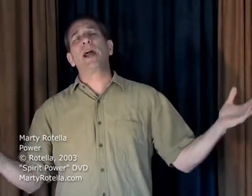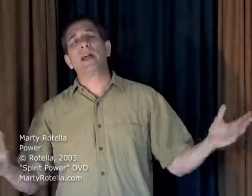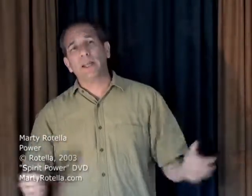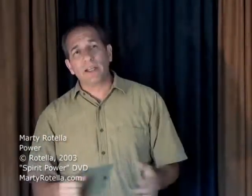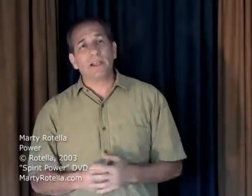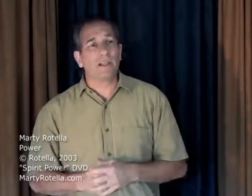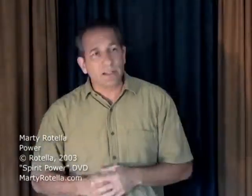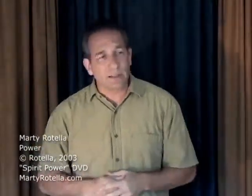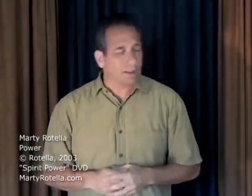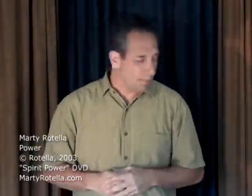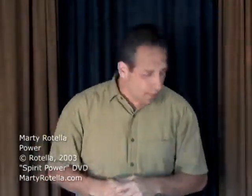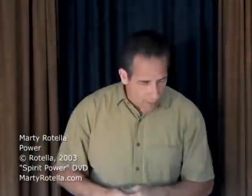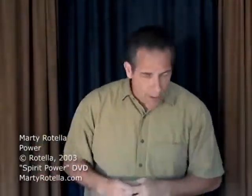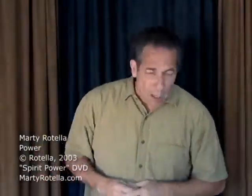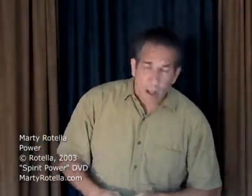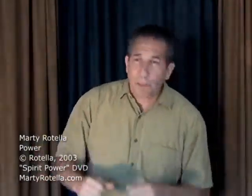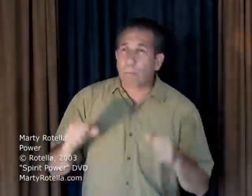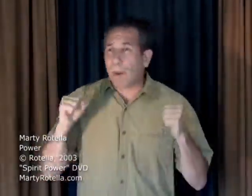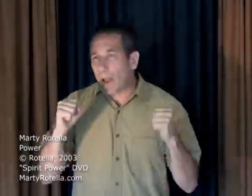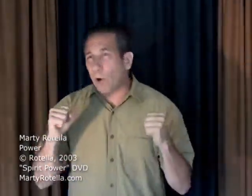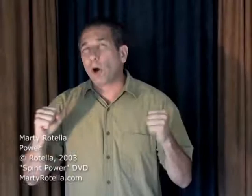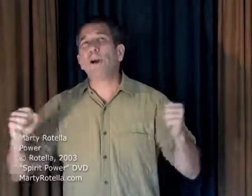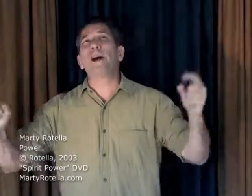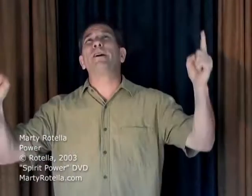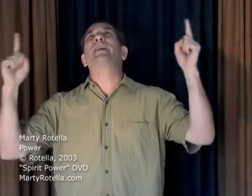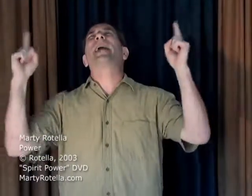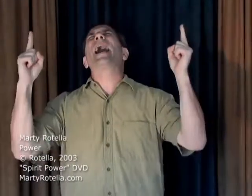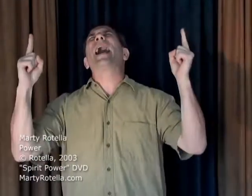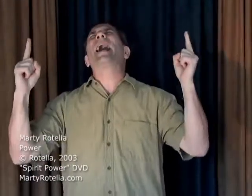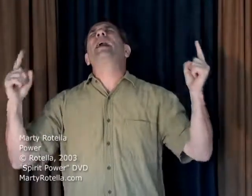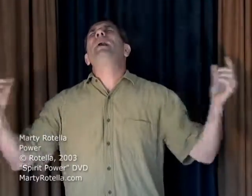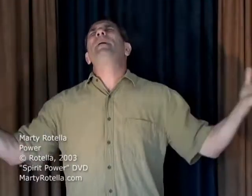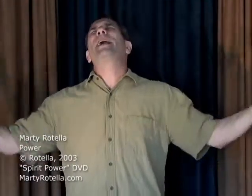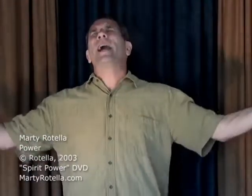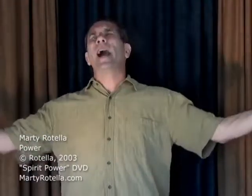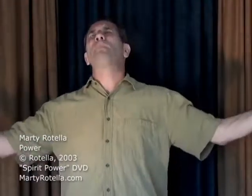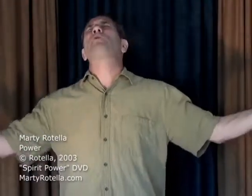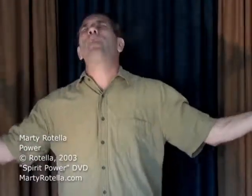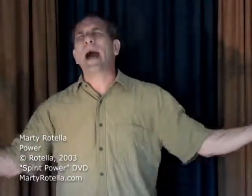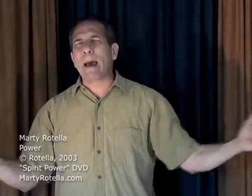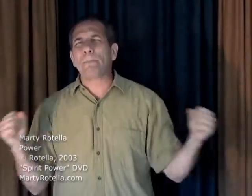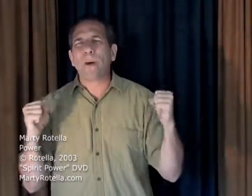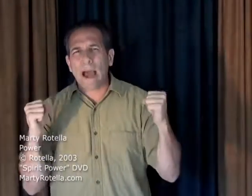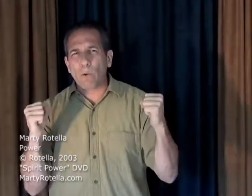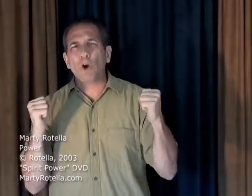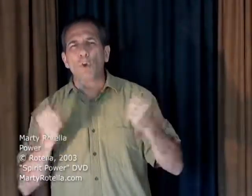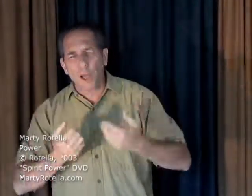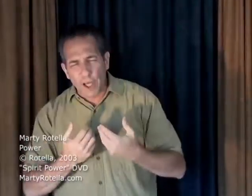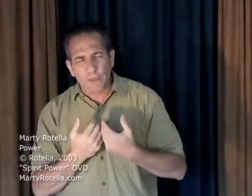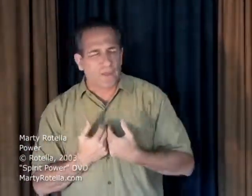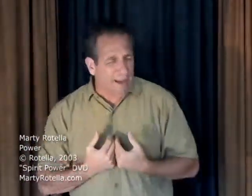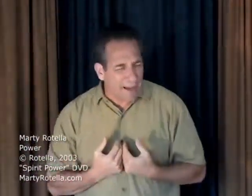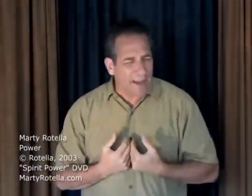praise The power of God Becomes my power within